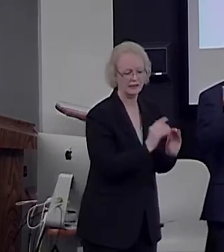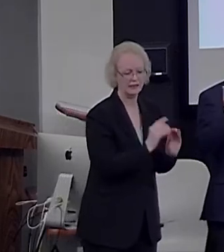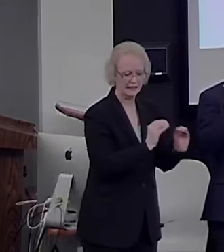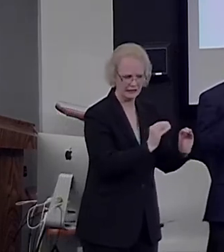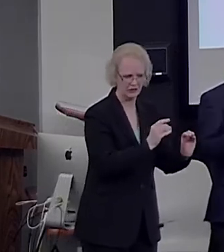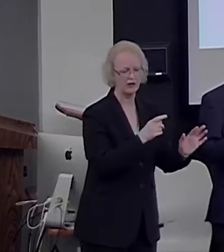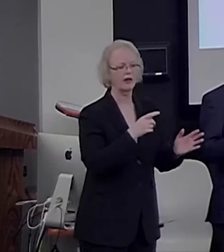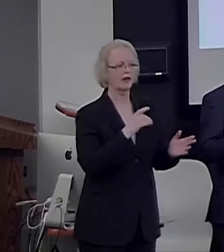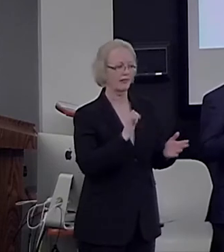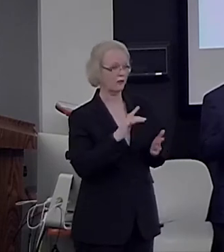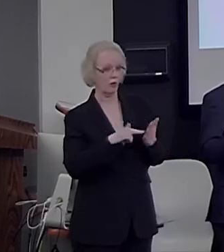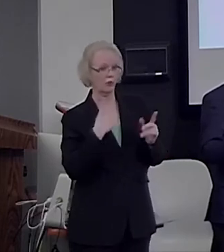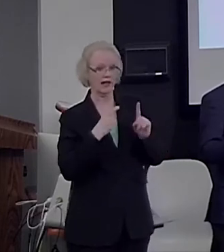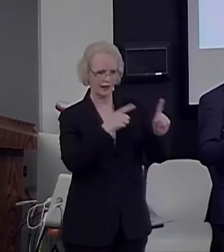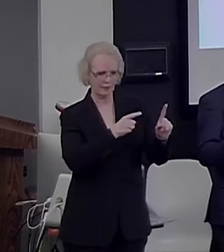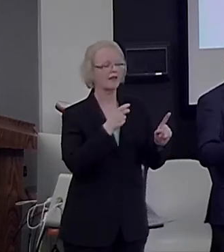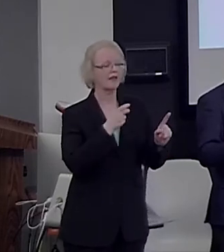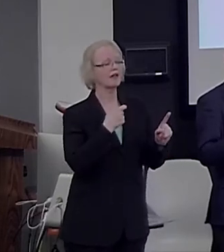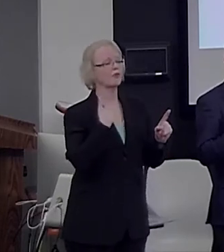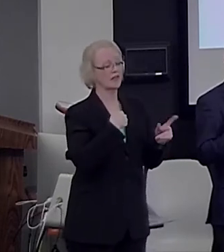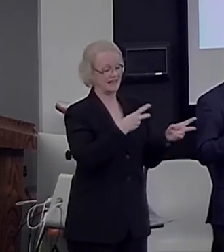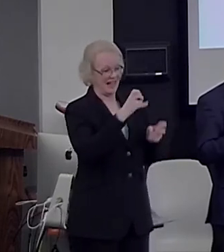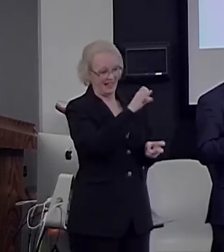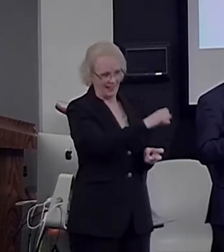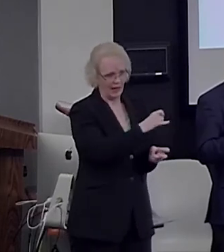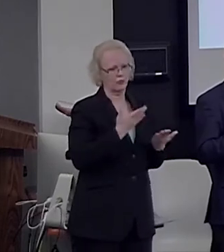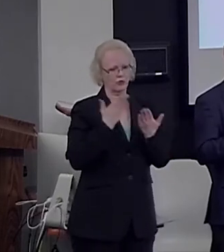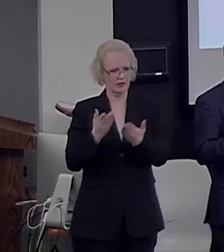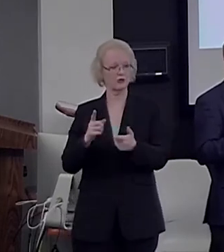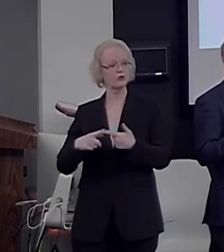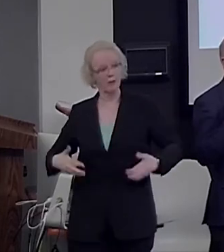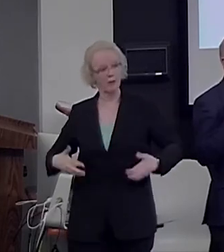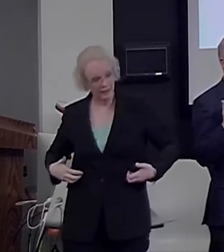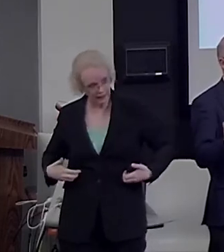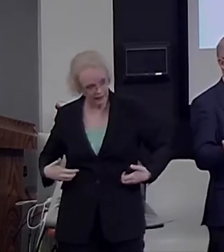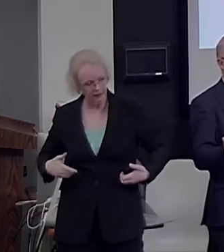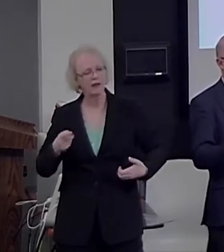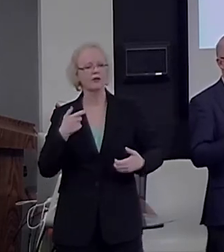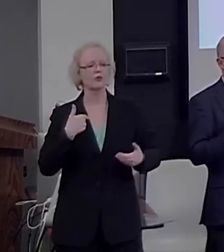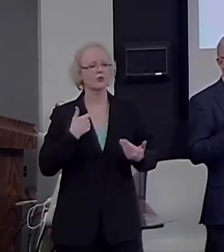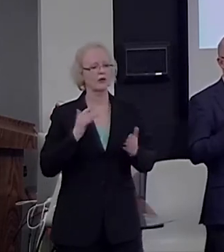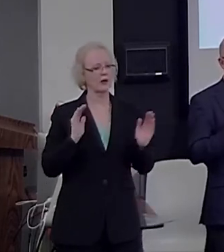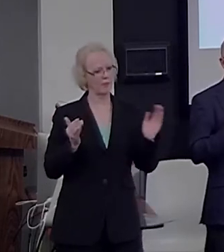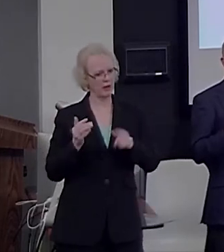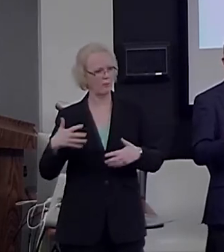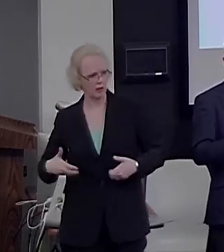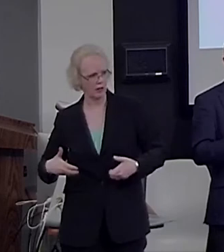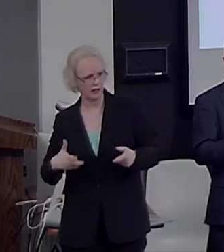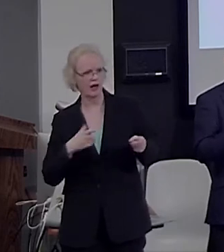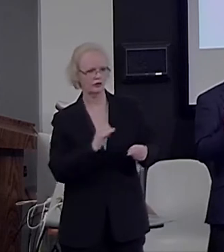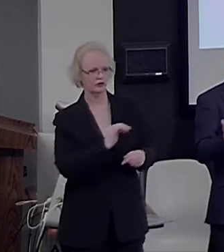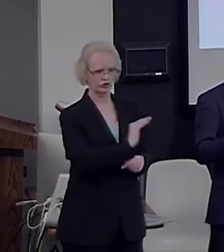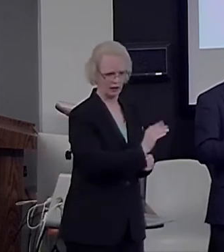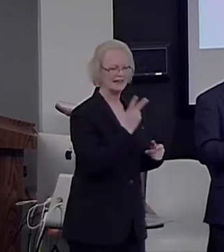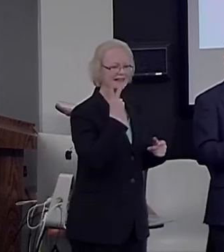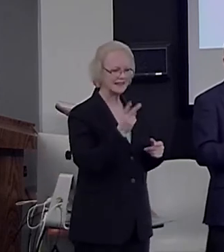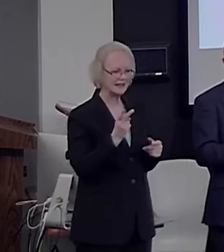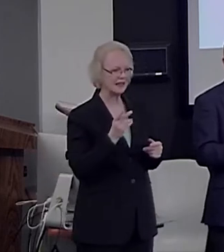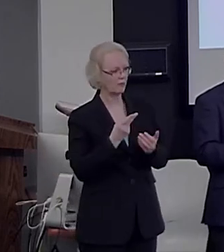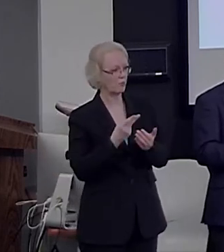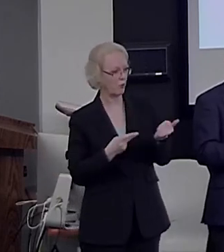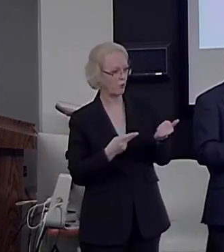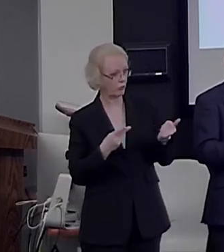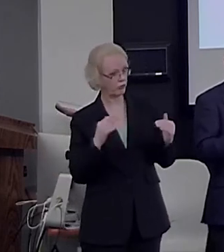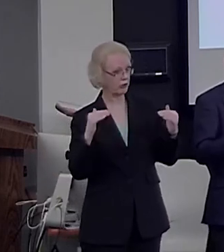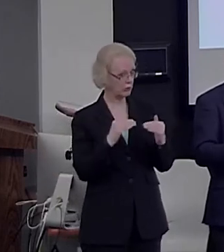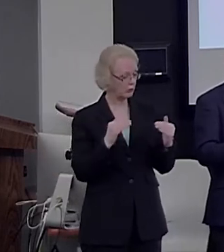we would like to do is present them to a monkey and be able to compare the monkey with the young child and to see whether, in fact, both learn it equally